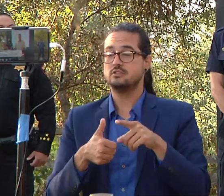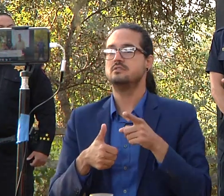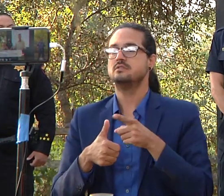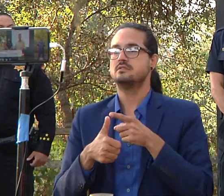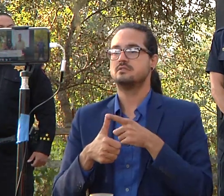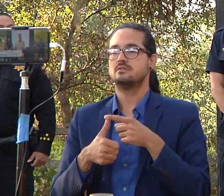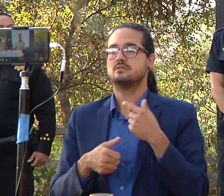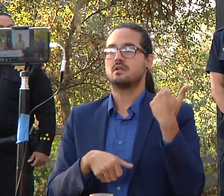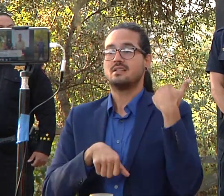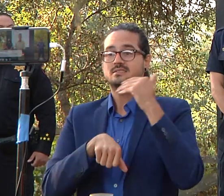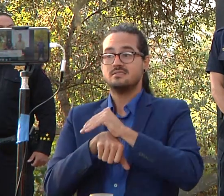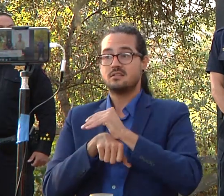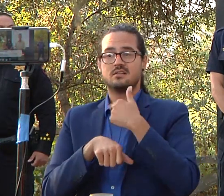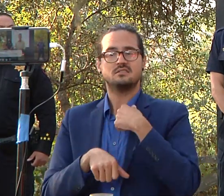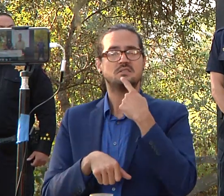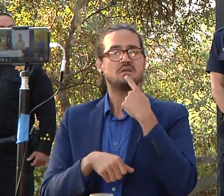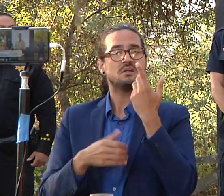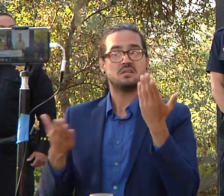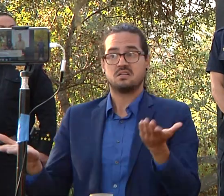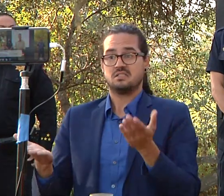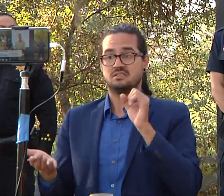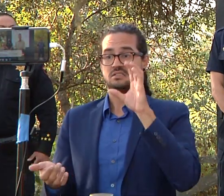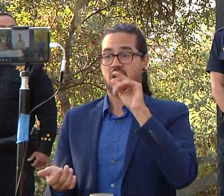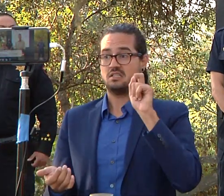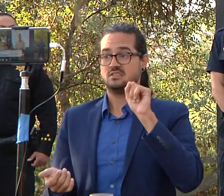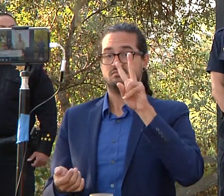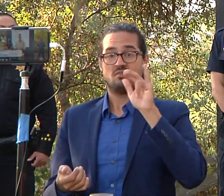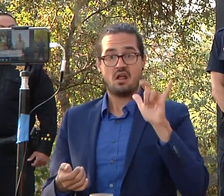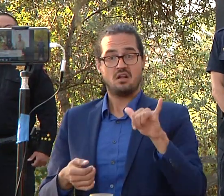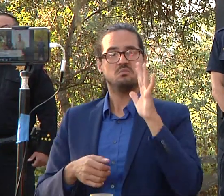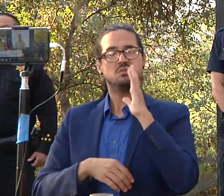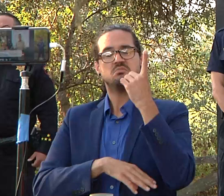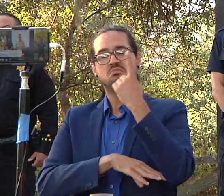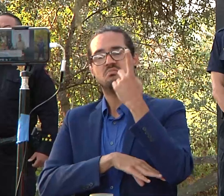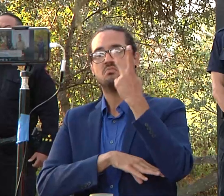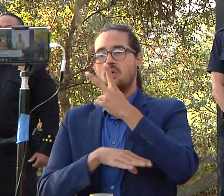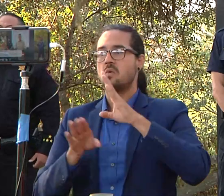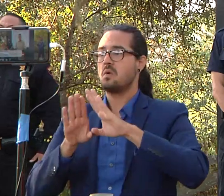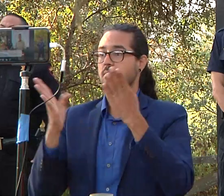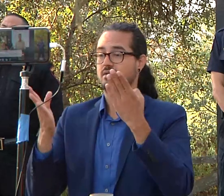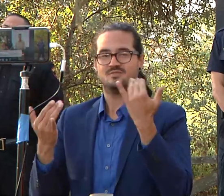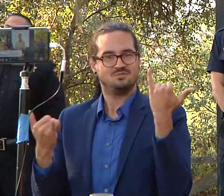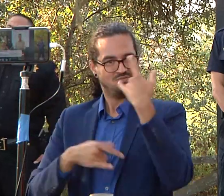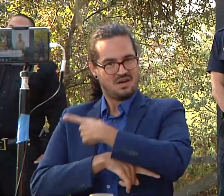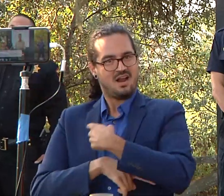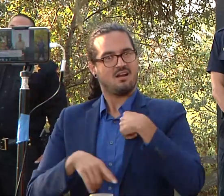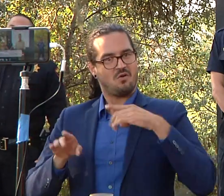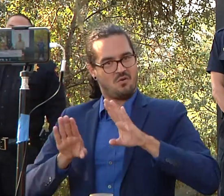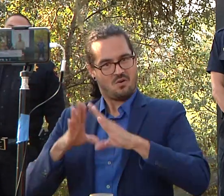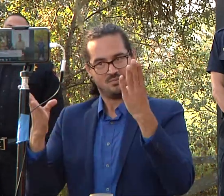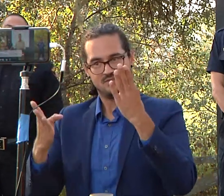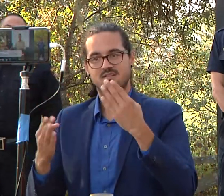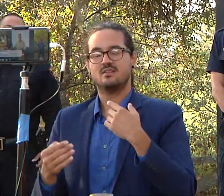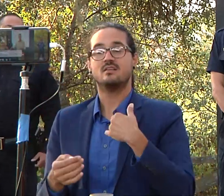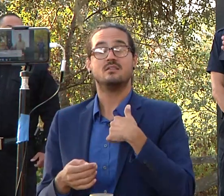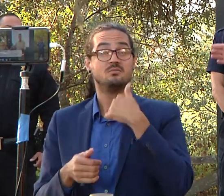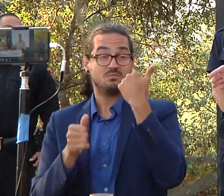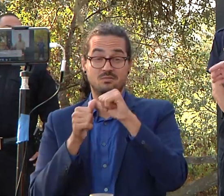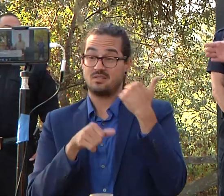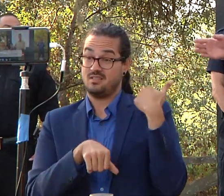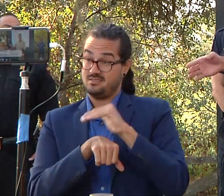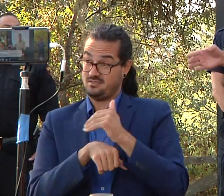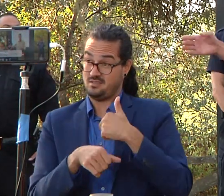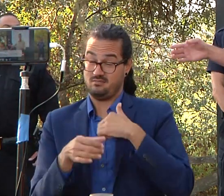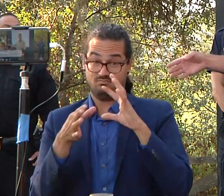couple things and we repopulated scotts valley today and as i uh and so and as i said last night and as i said today we're going to have continued